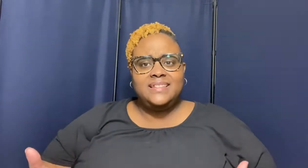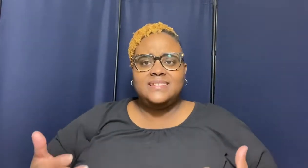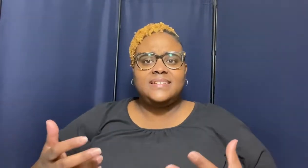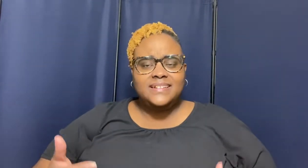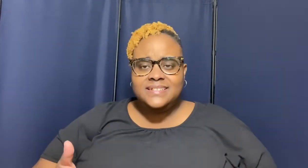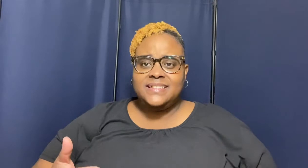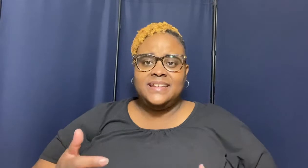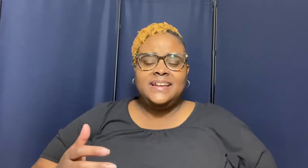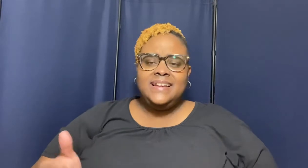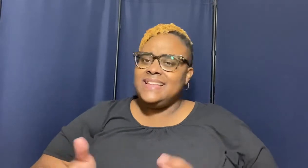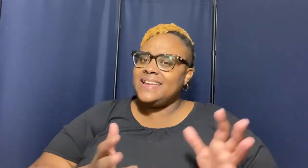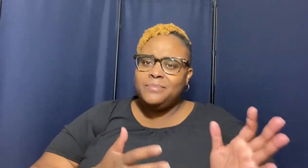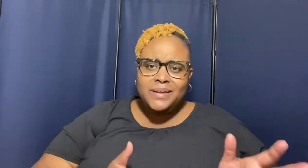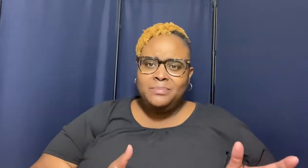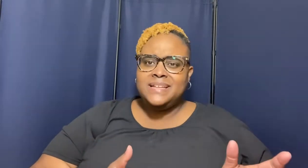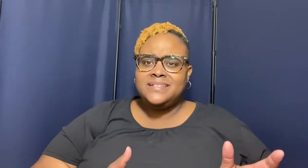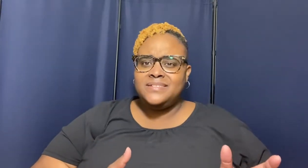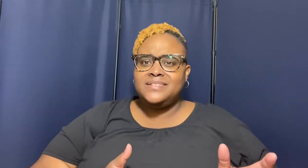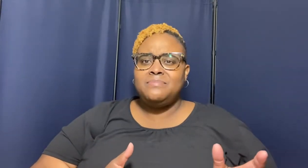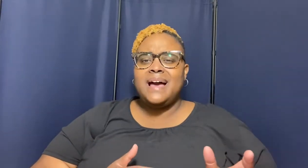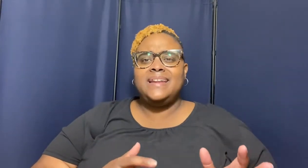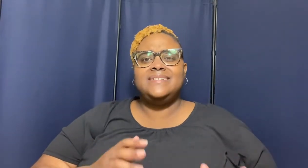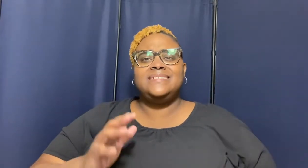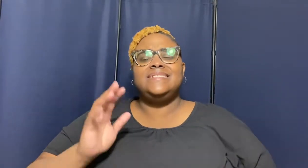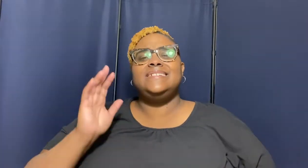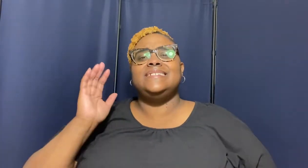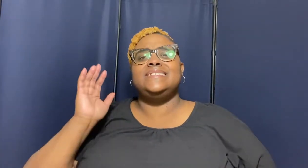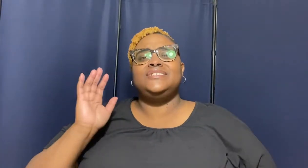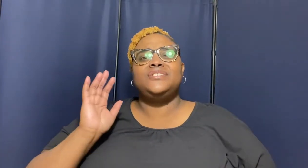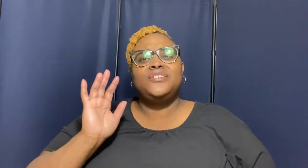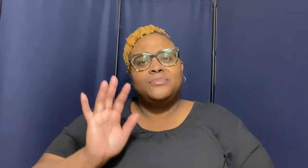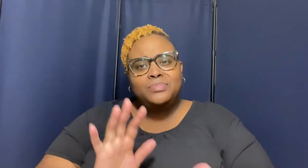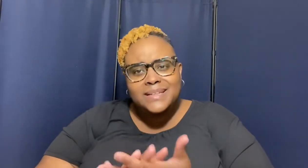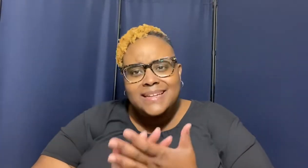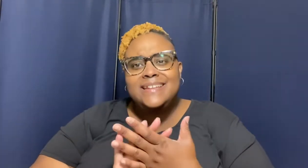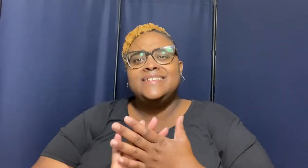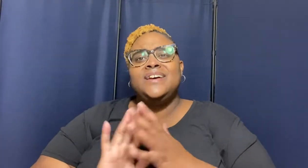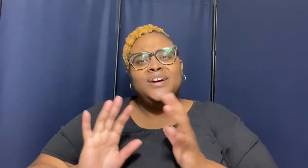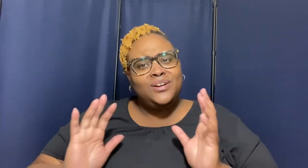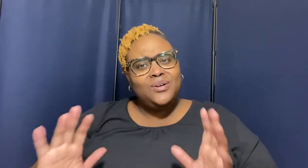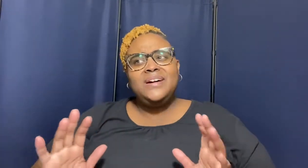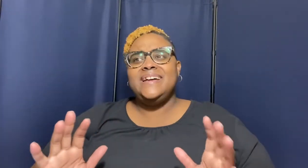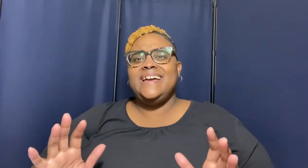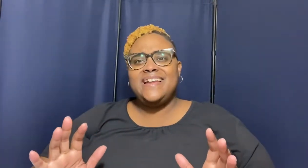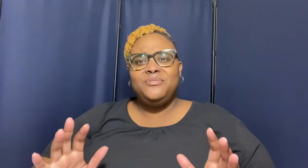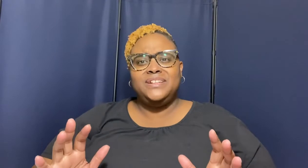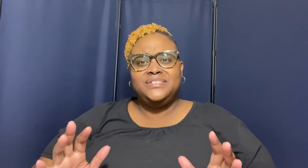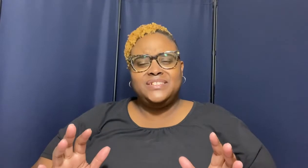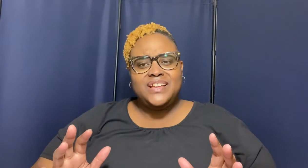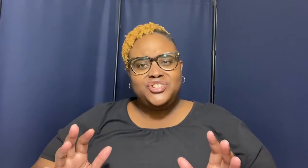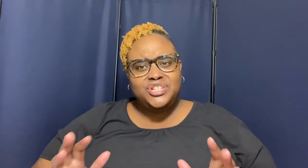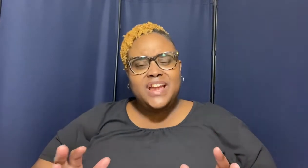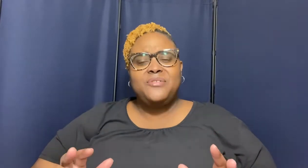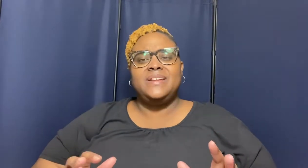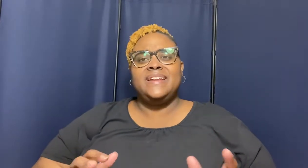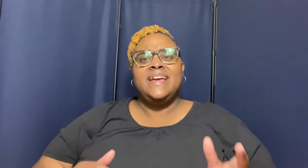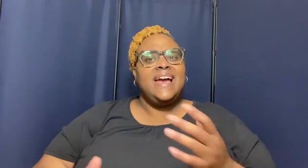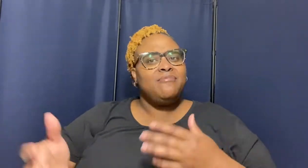this content that can be a blessing to somebody else sis sir please go ahead on and share it and and